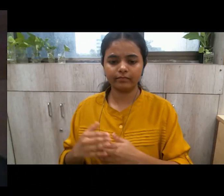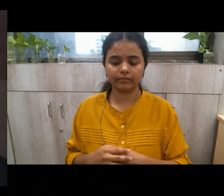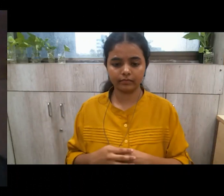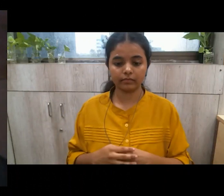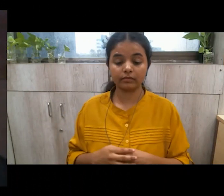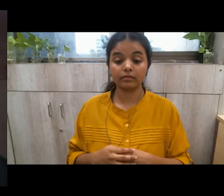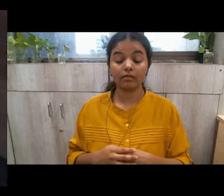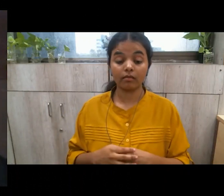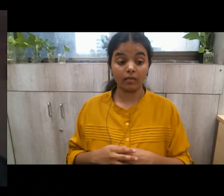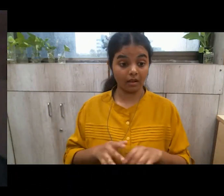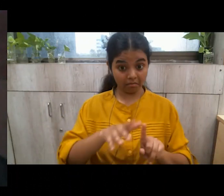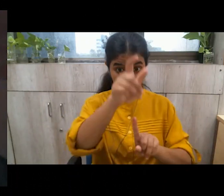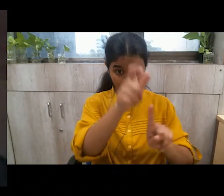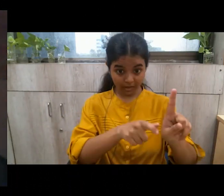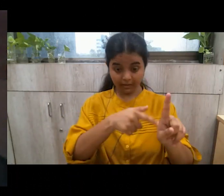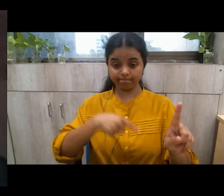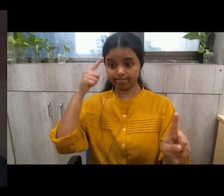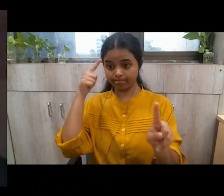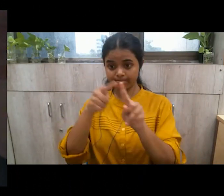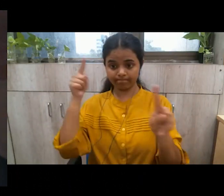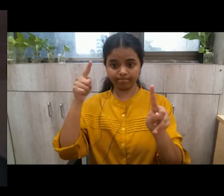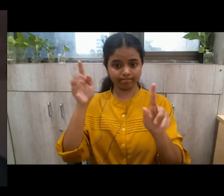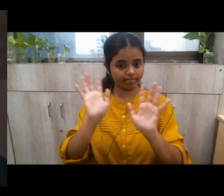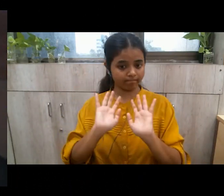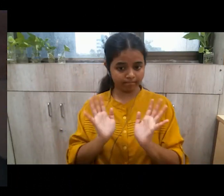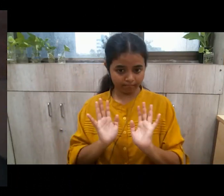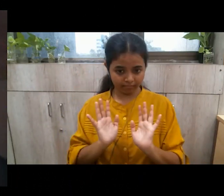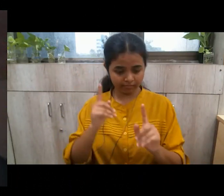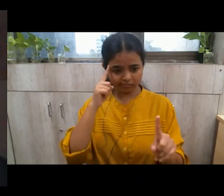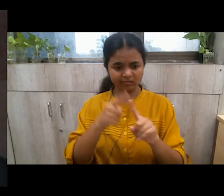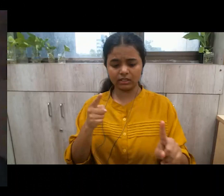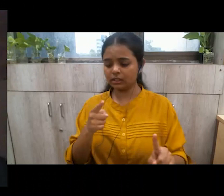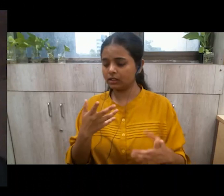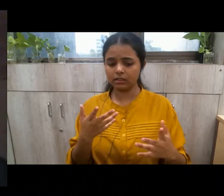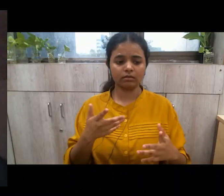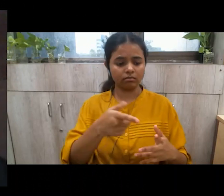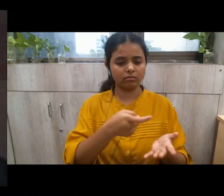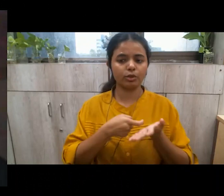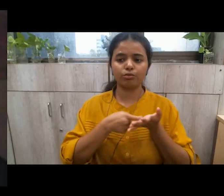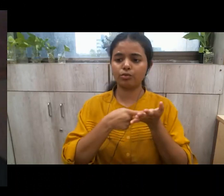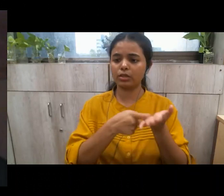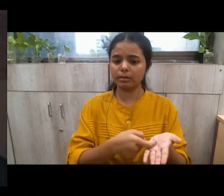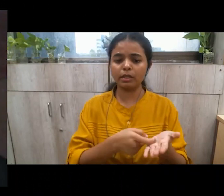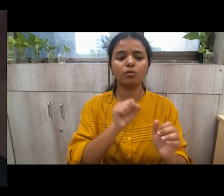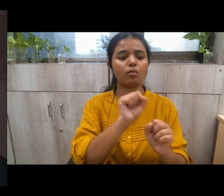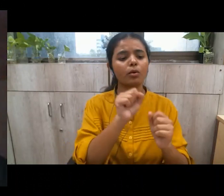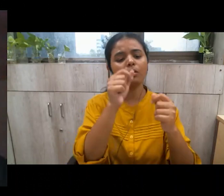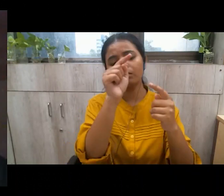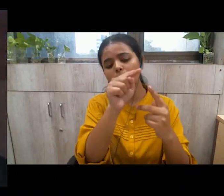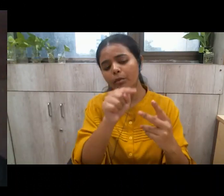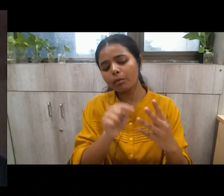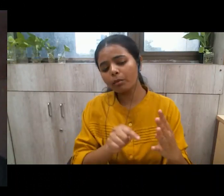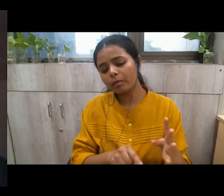and a person you totally disagree with you have to respect his right to hold his